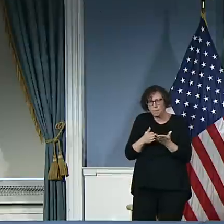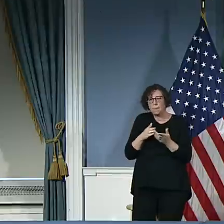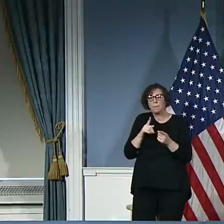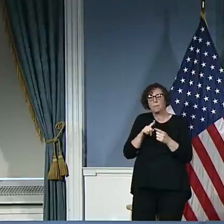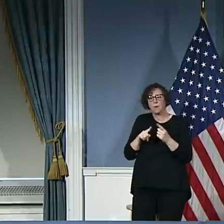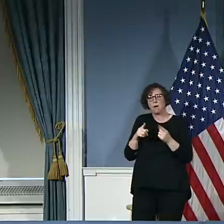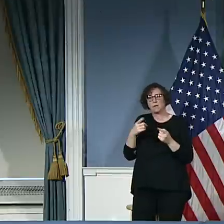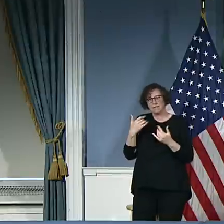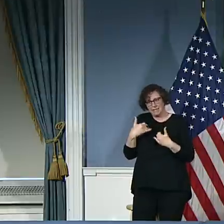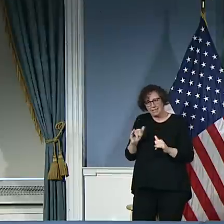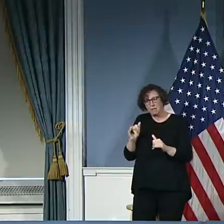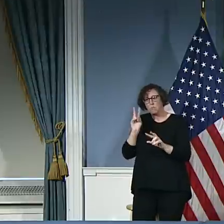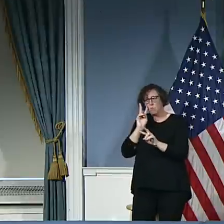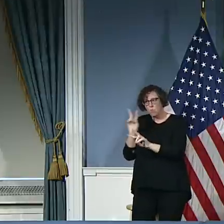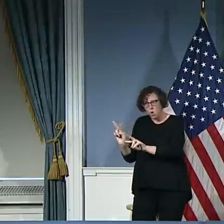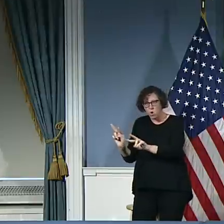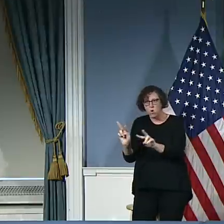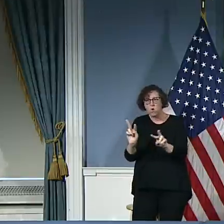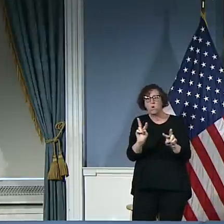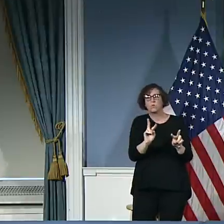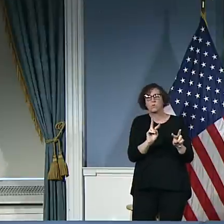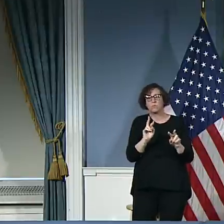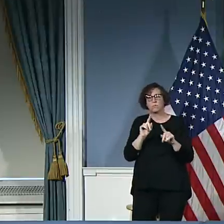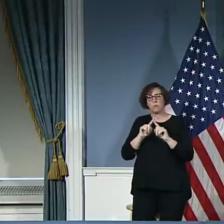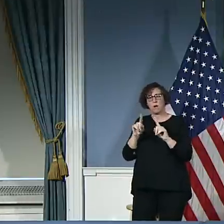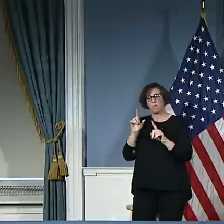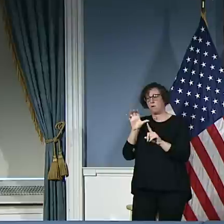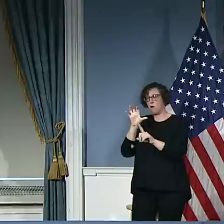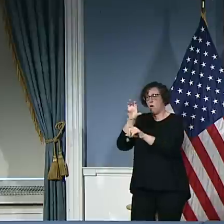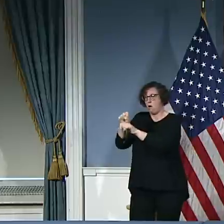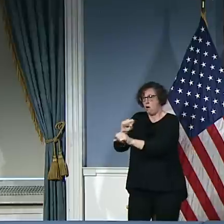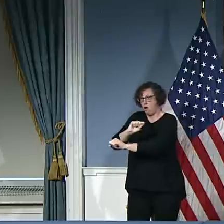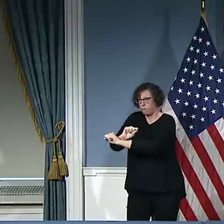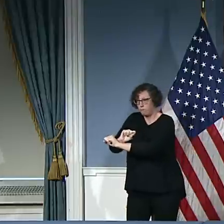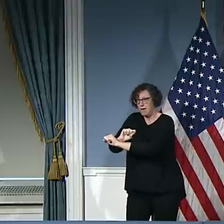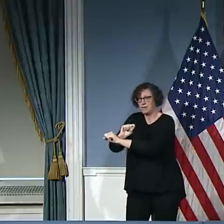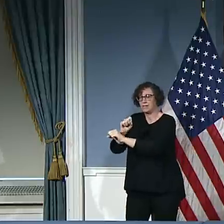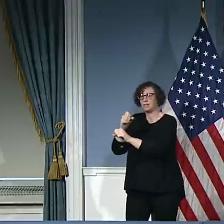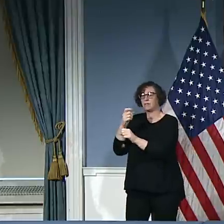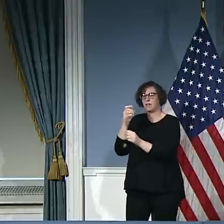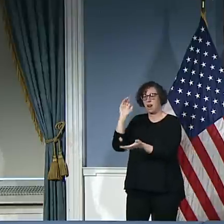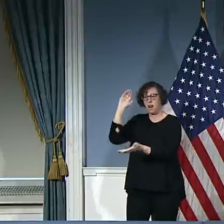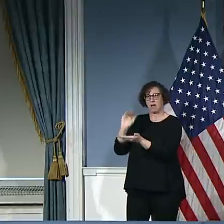tell you that arrests have dropped significantly in the last week or two.